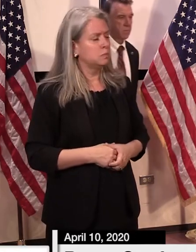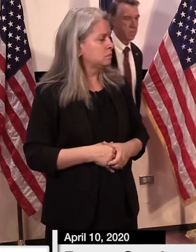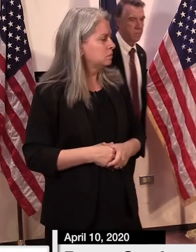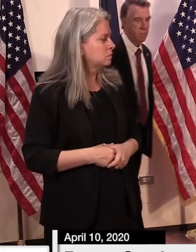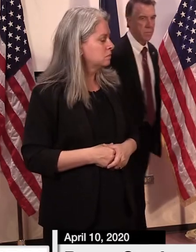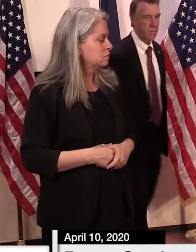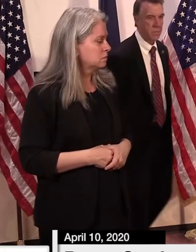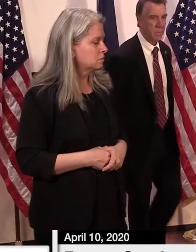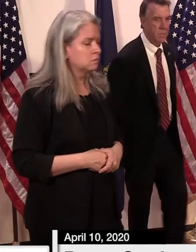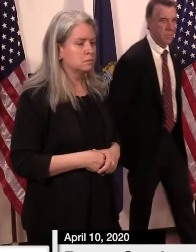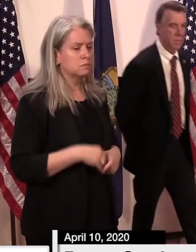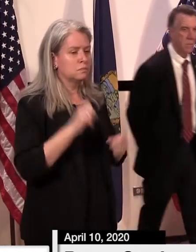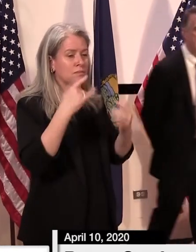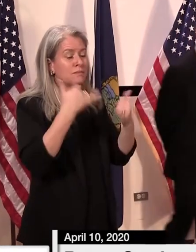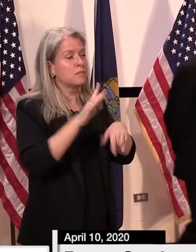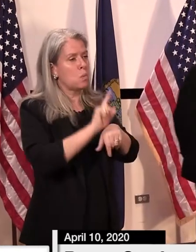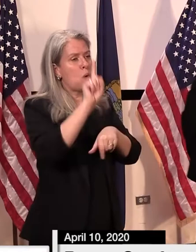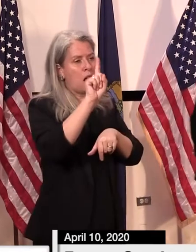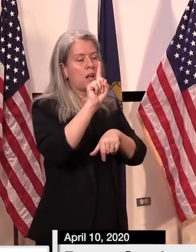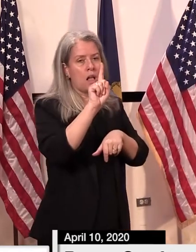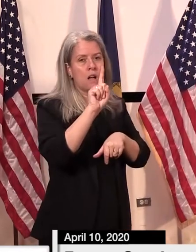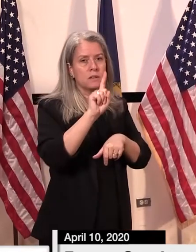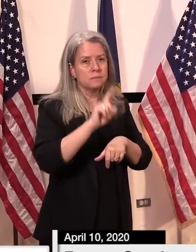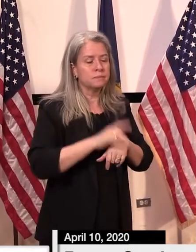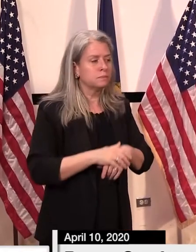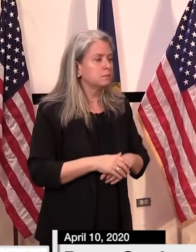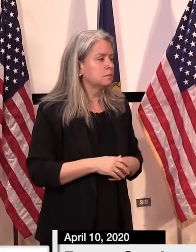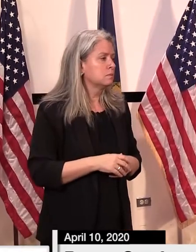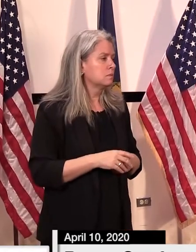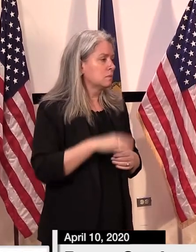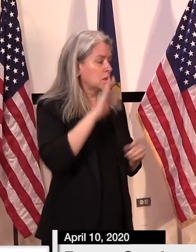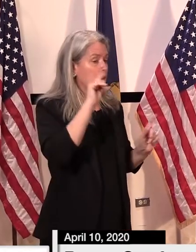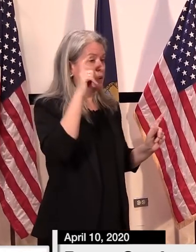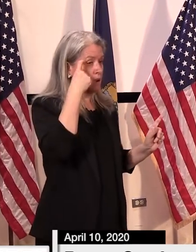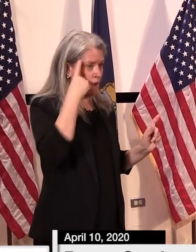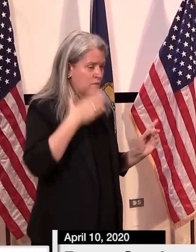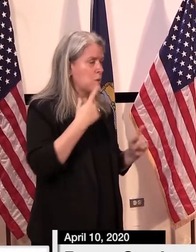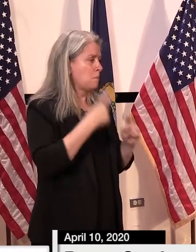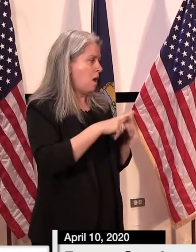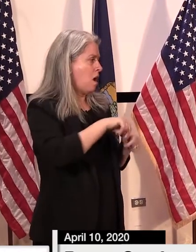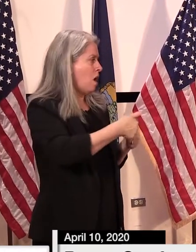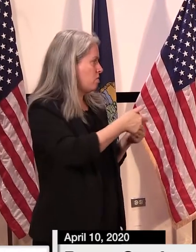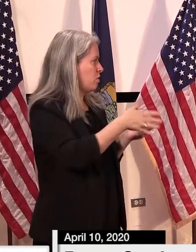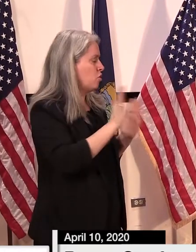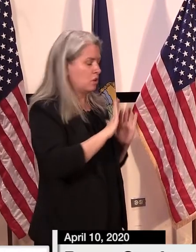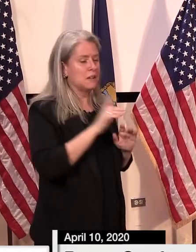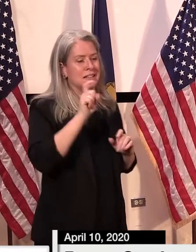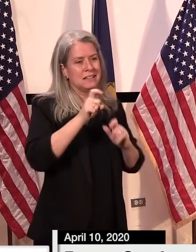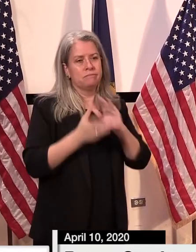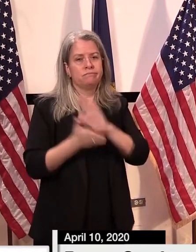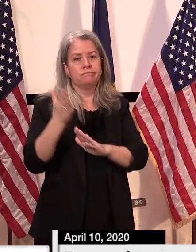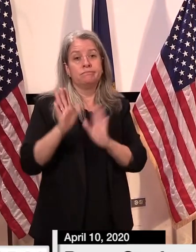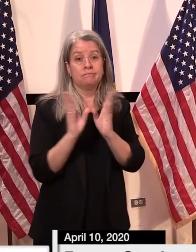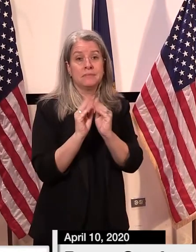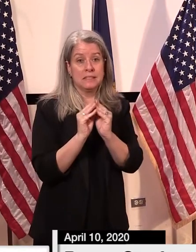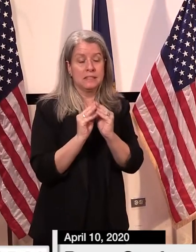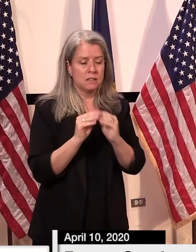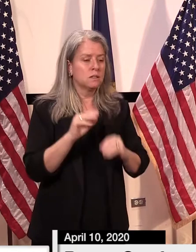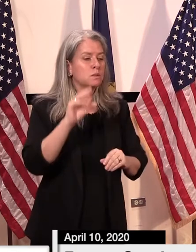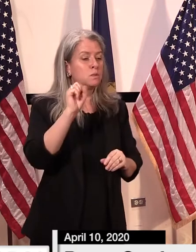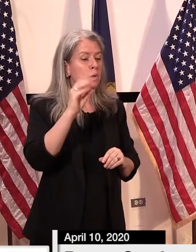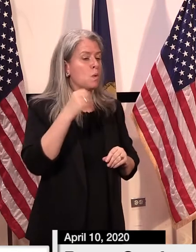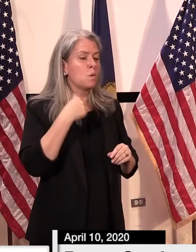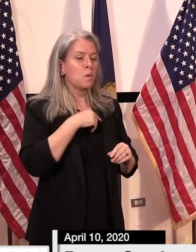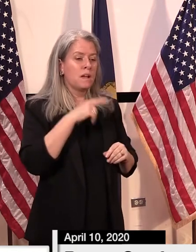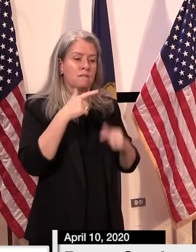okay thank you it's one o'clock and i know um at least the governor probably a lot of other people on this have a meeting so i'm gonna